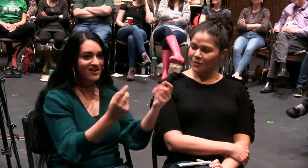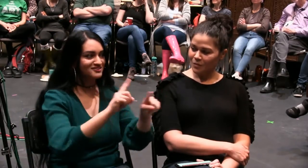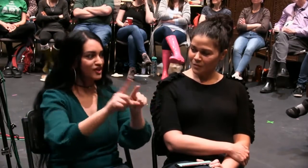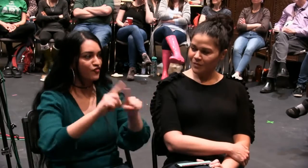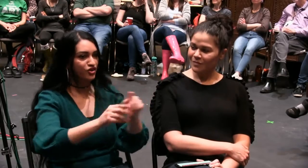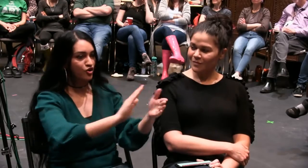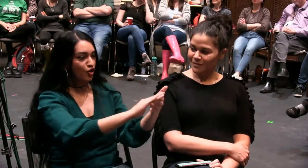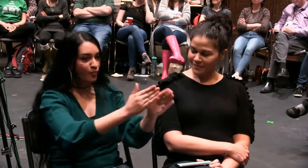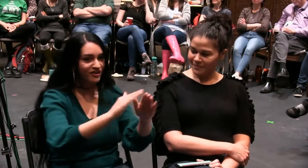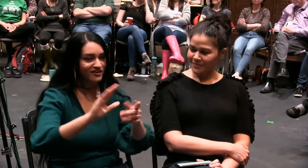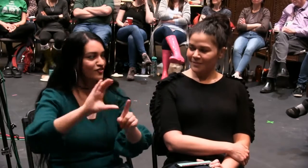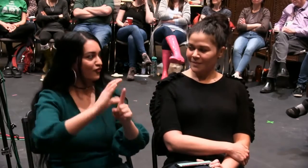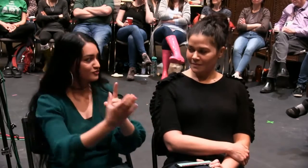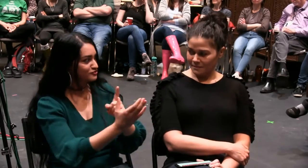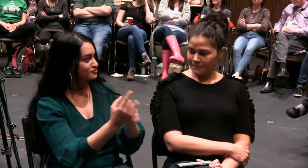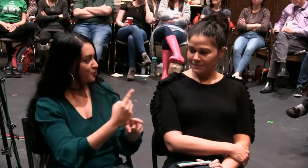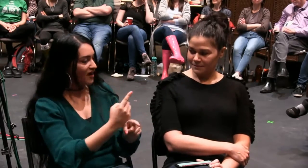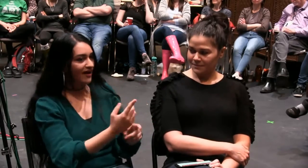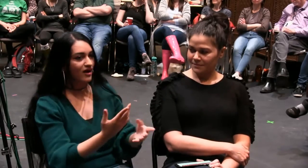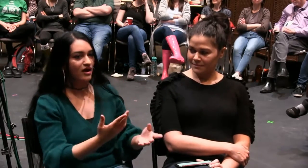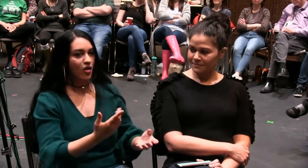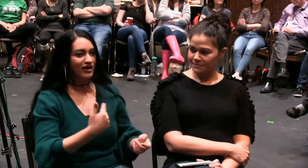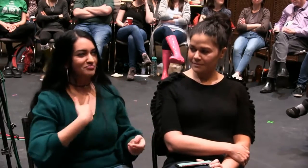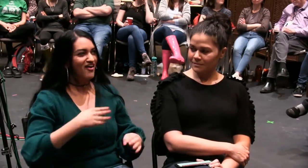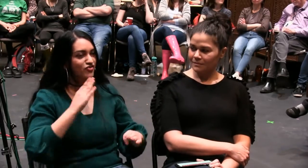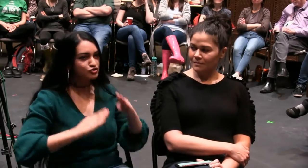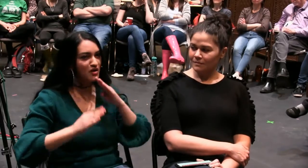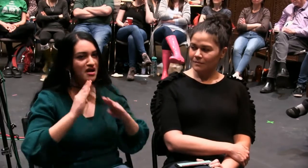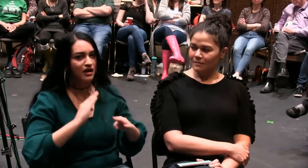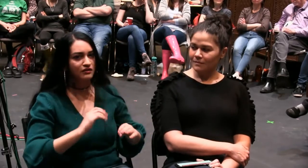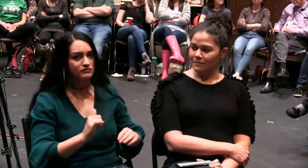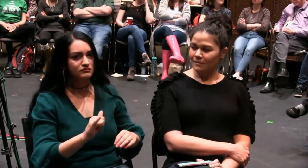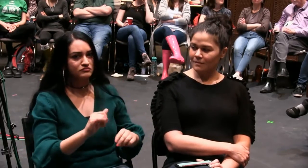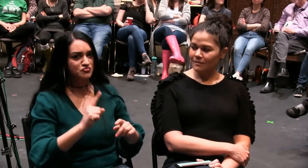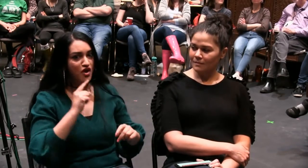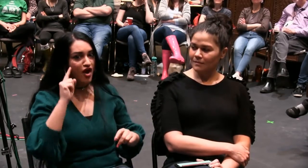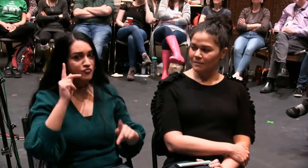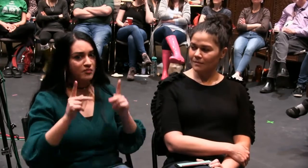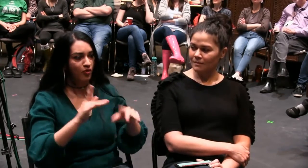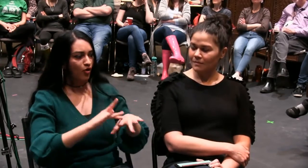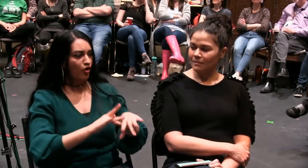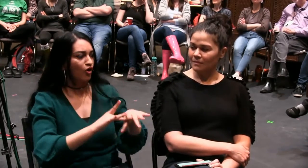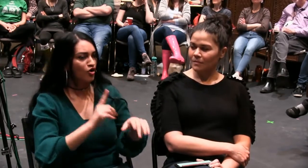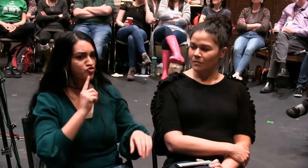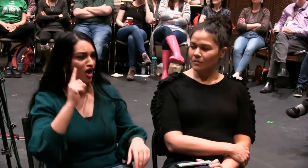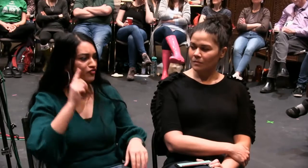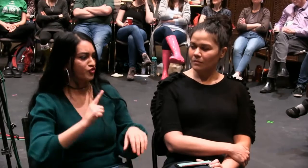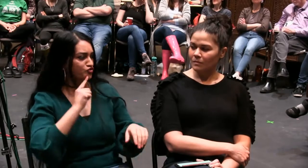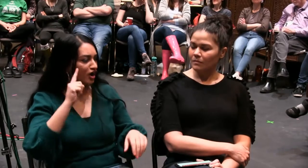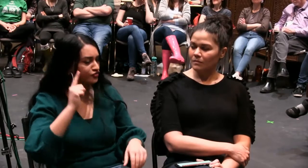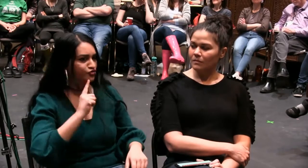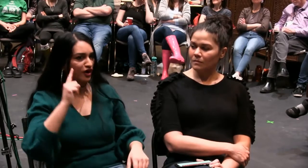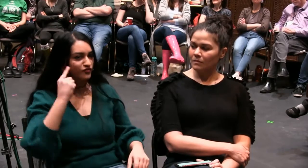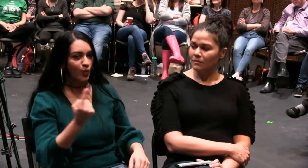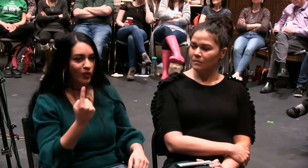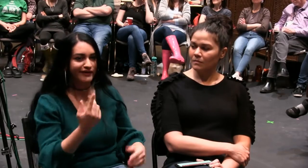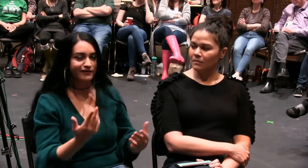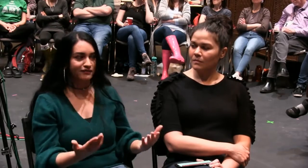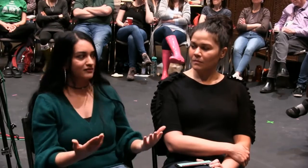want to be a part of lots of communities and cultures. And I get frustrated when deaf people just want to be with other deaf